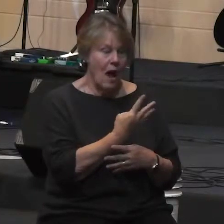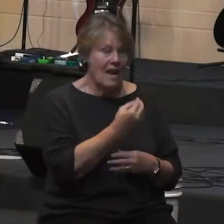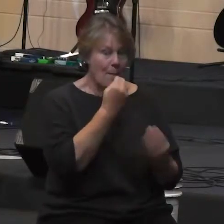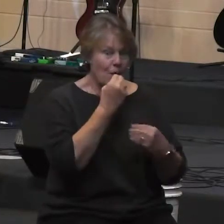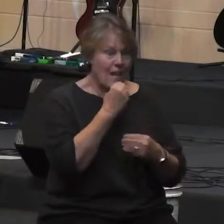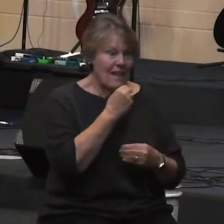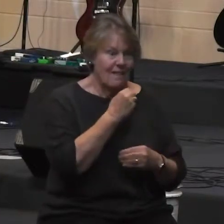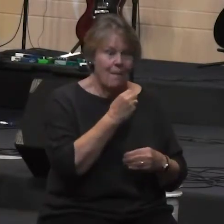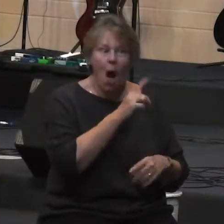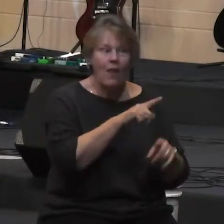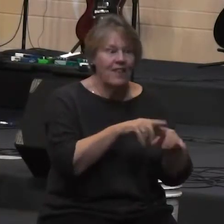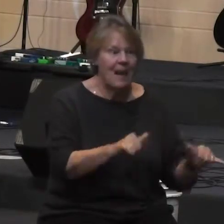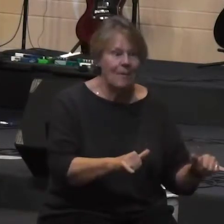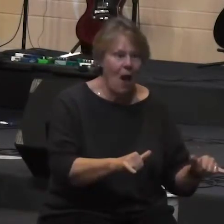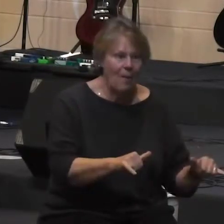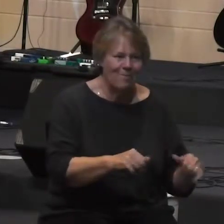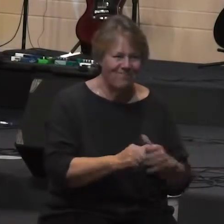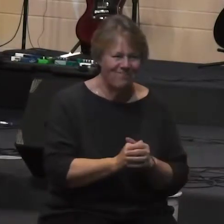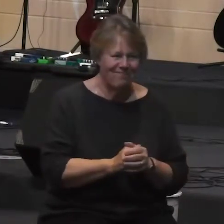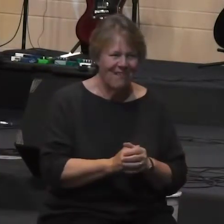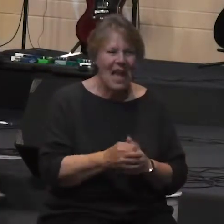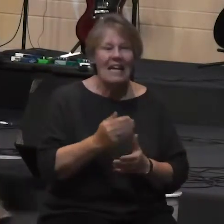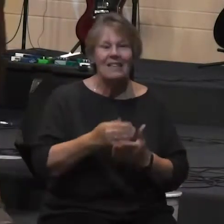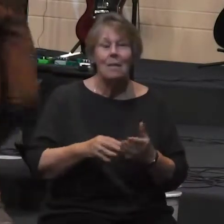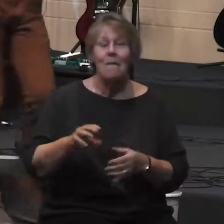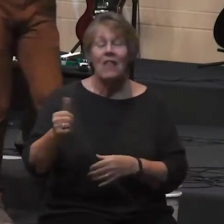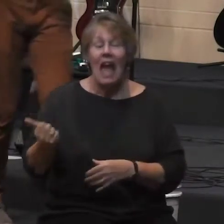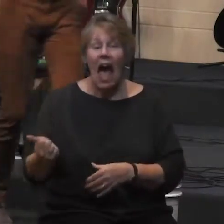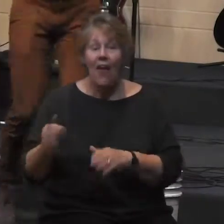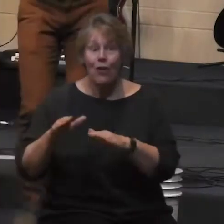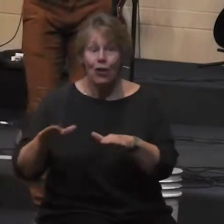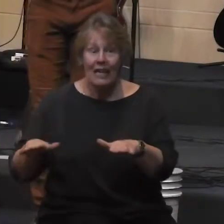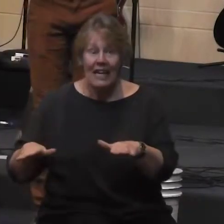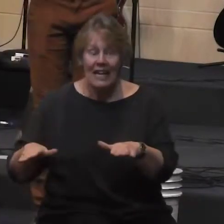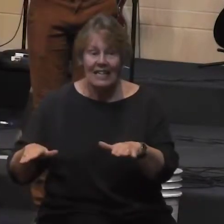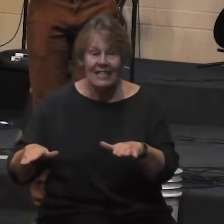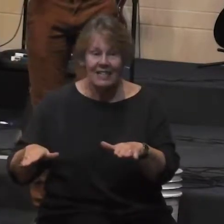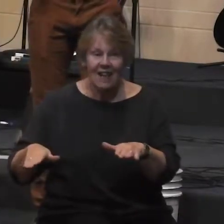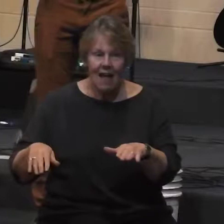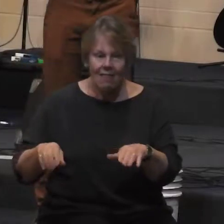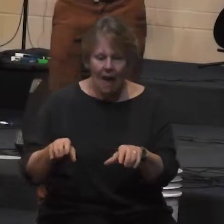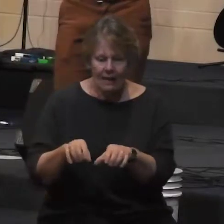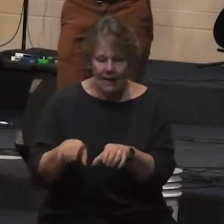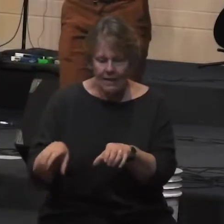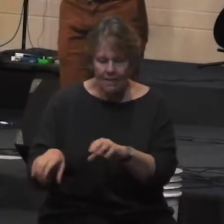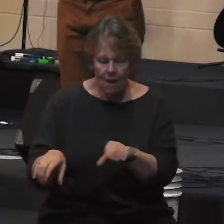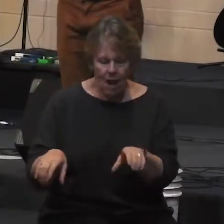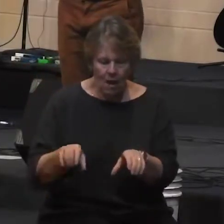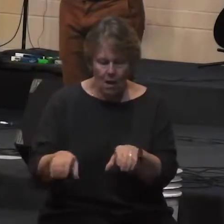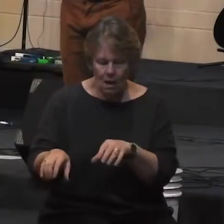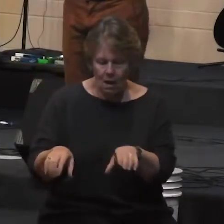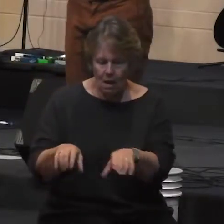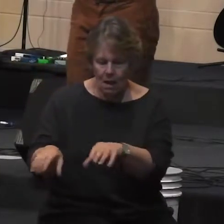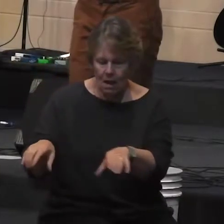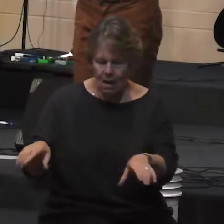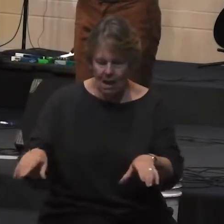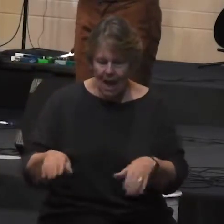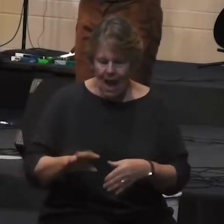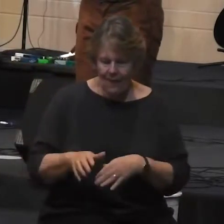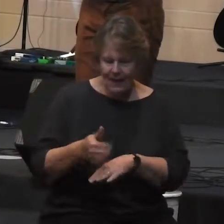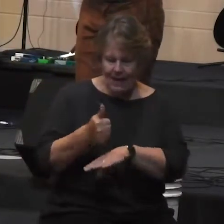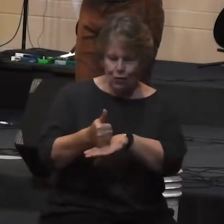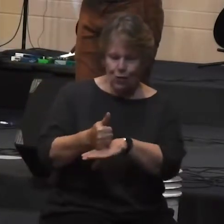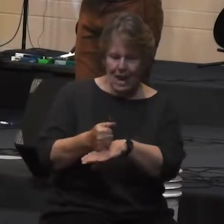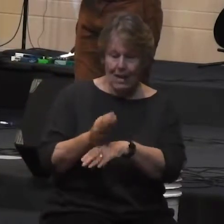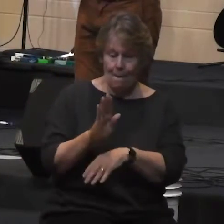take it all in but some of the other kids divide out and they create sort of the Nilla wafer bank so that if I